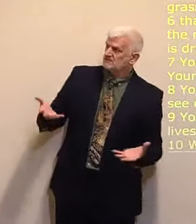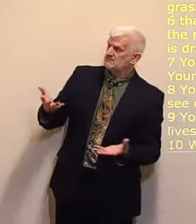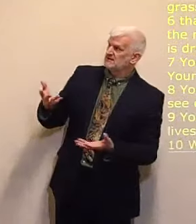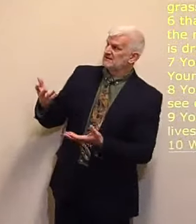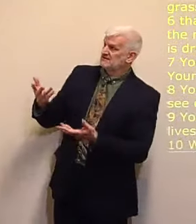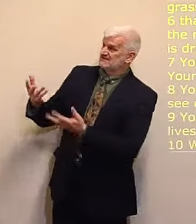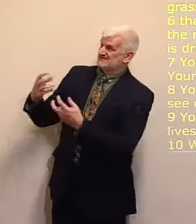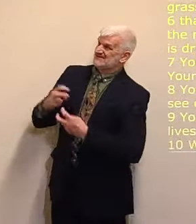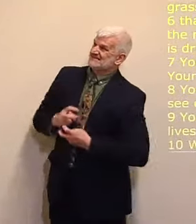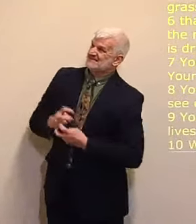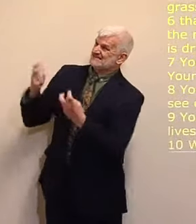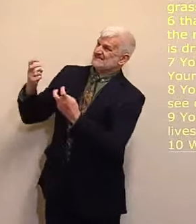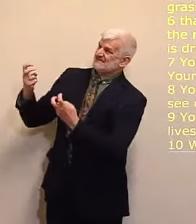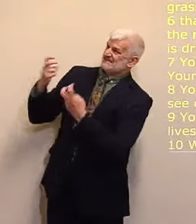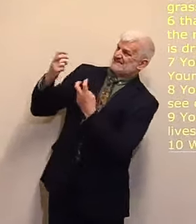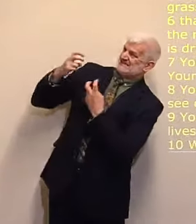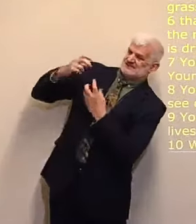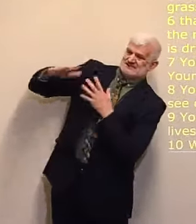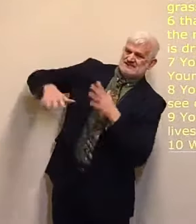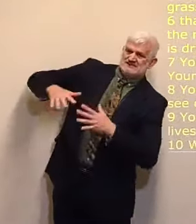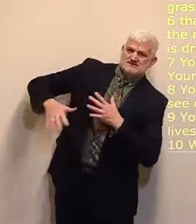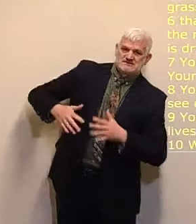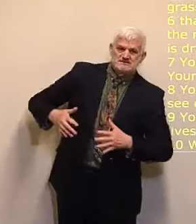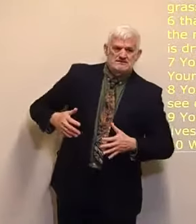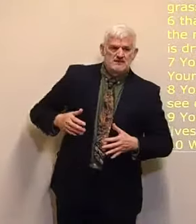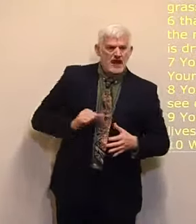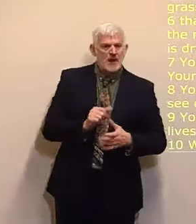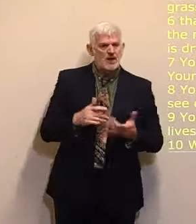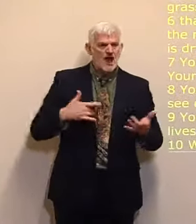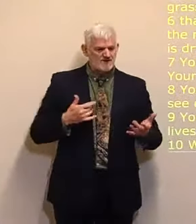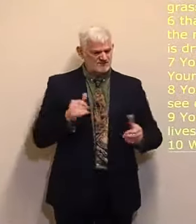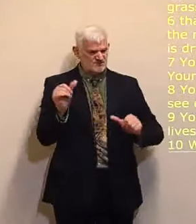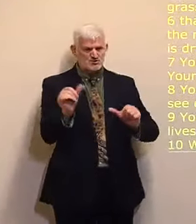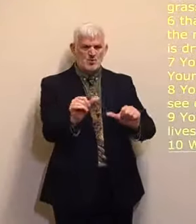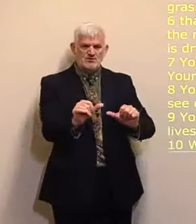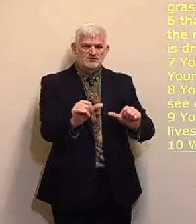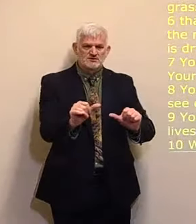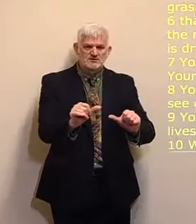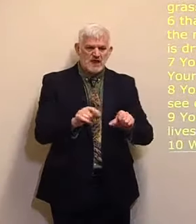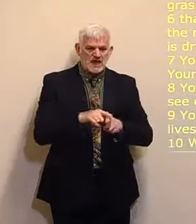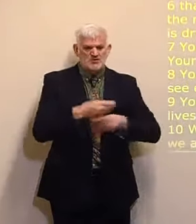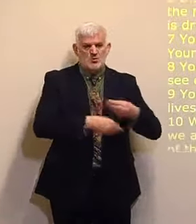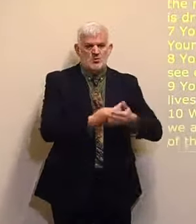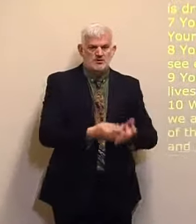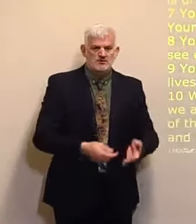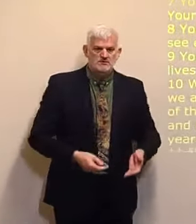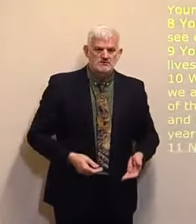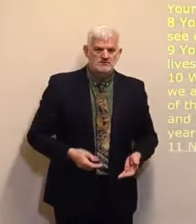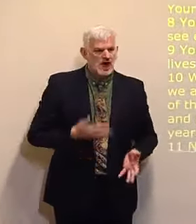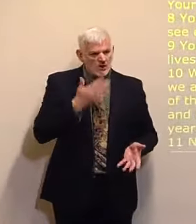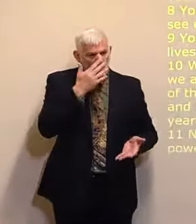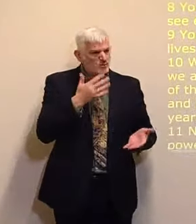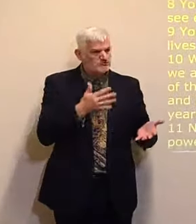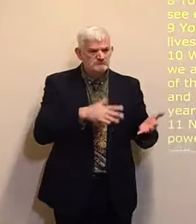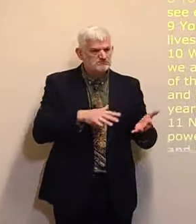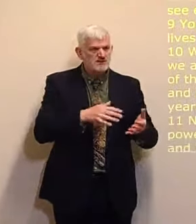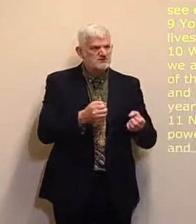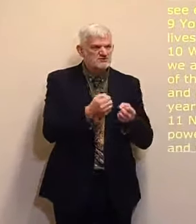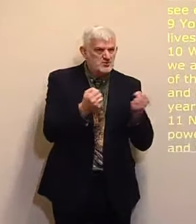The days of our years are three school years and ten And if by reason of strength may